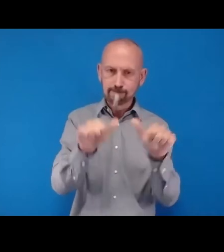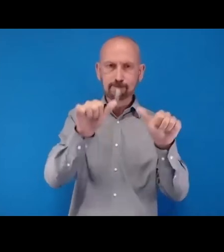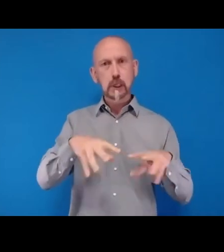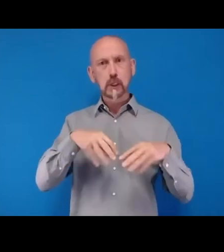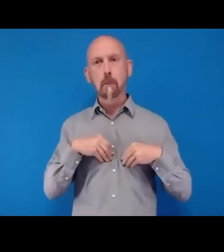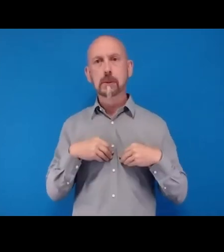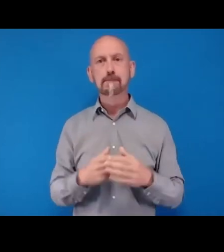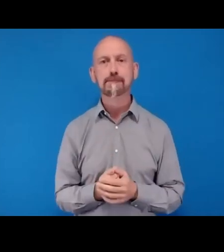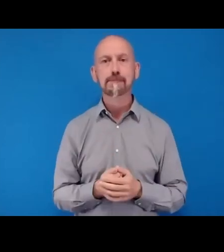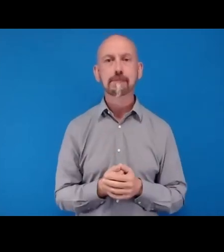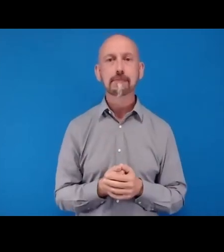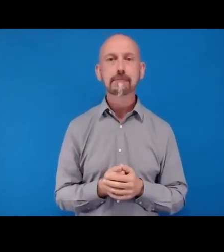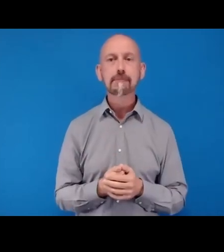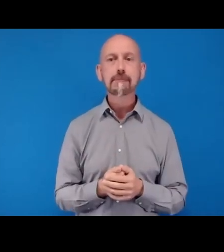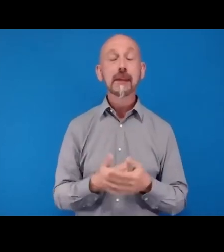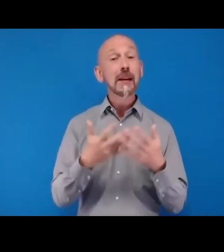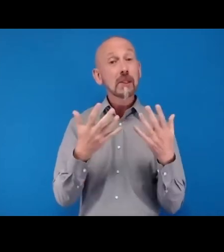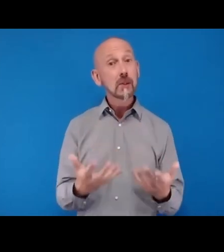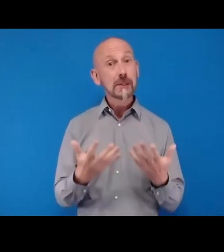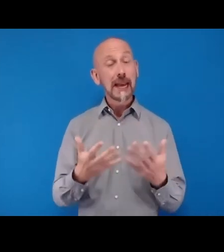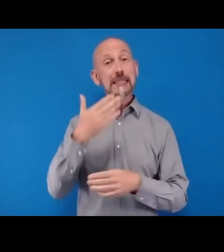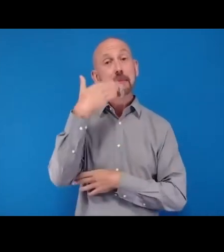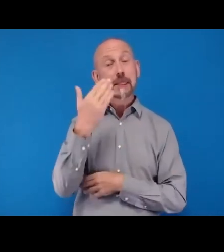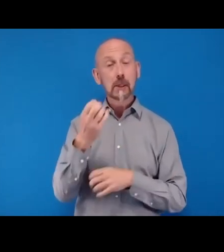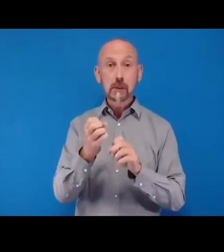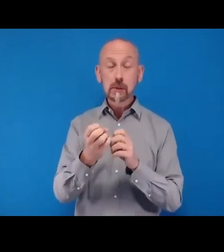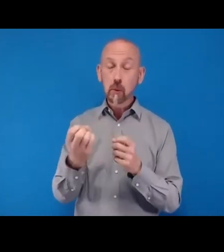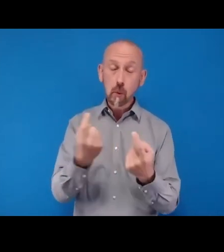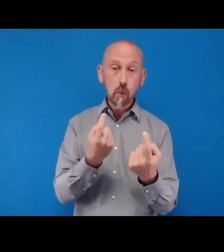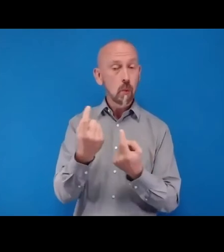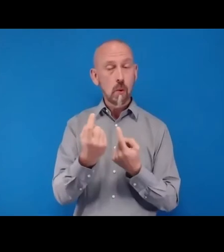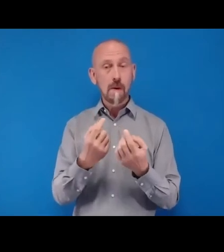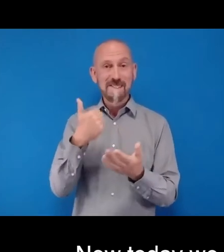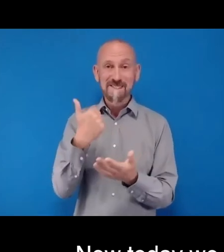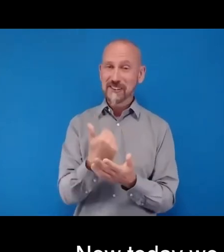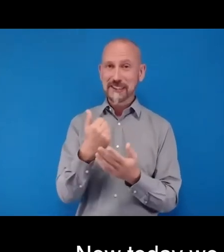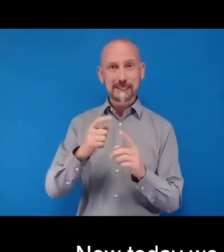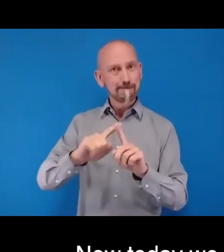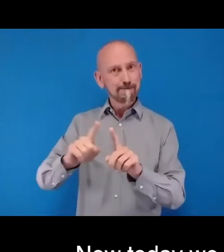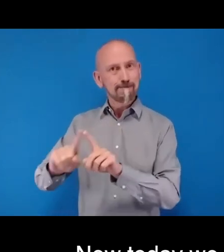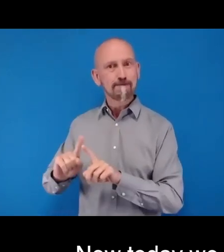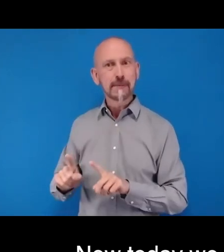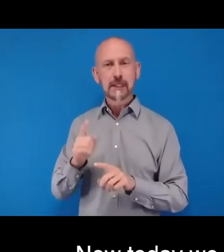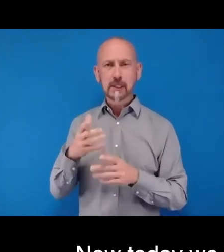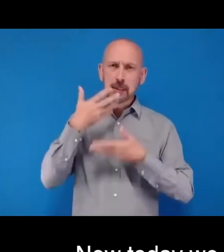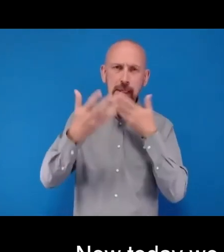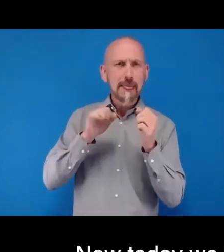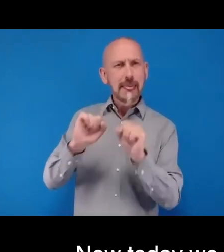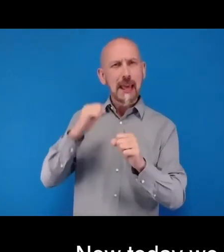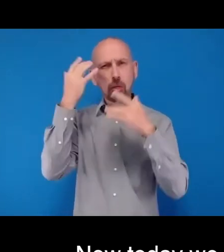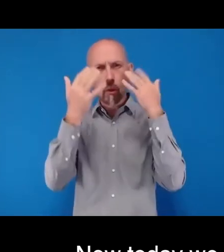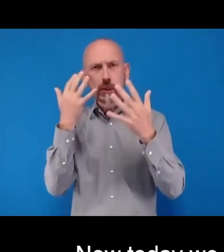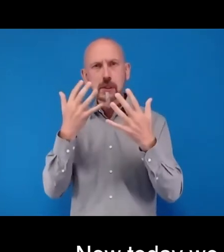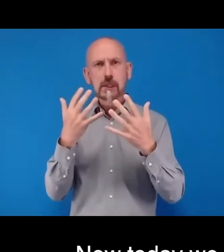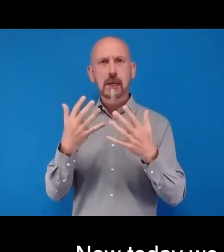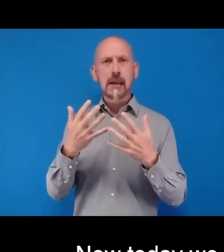Now today we have a fantastic line-up of speakers to share with you their reflections, the work being done to help us all move